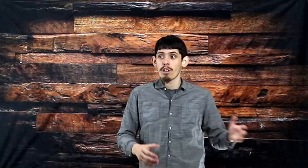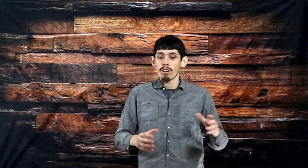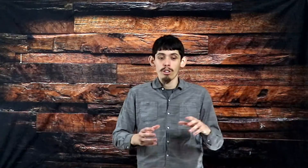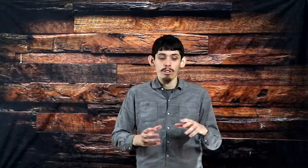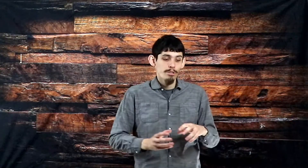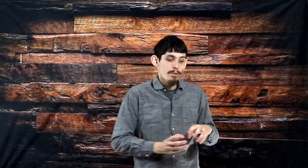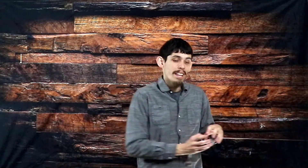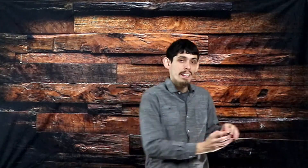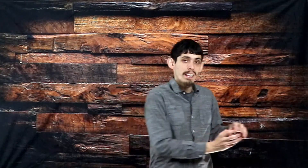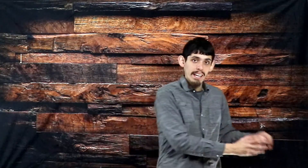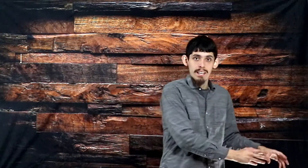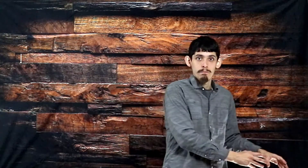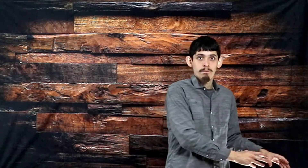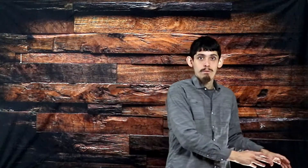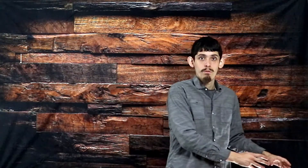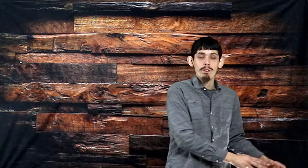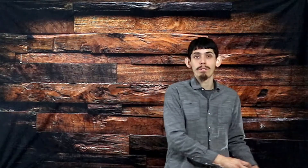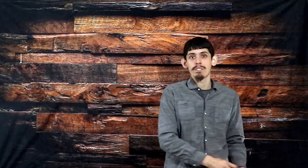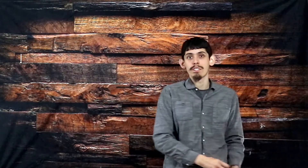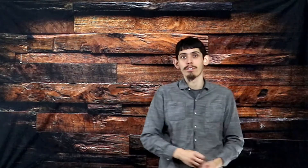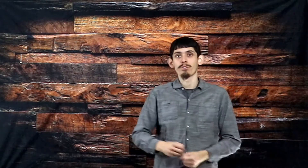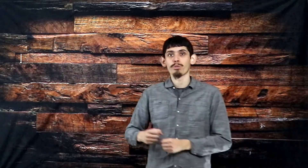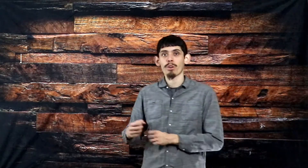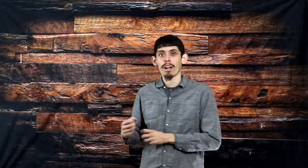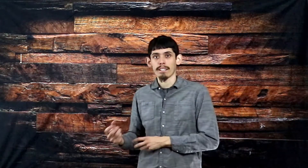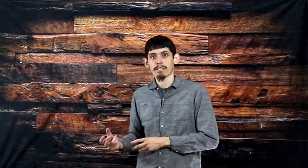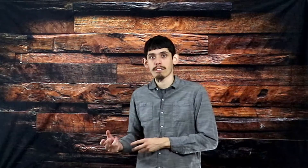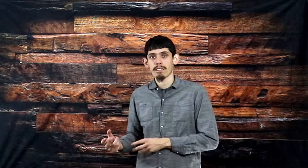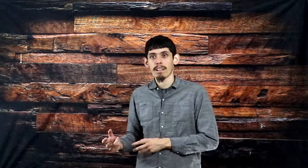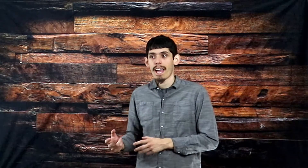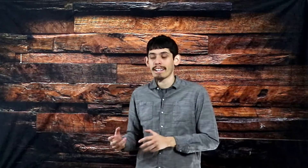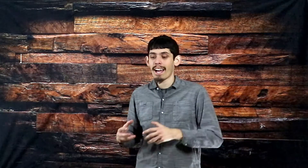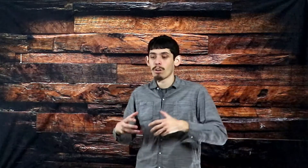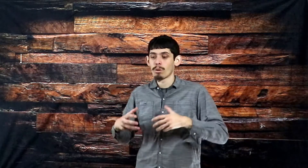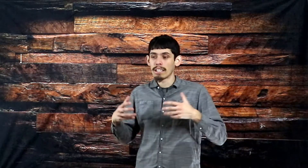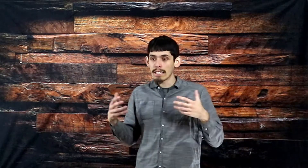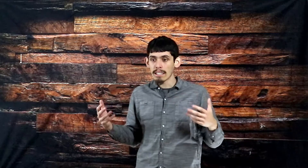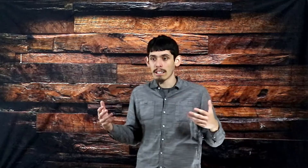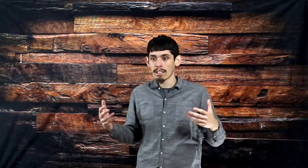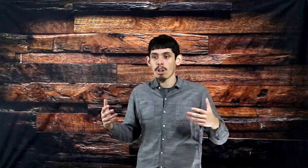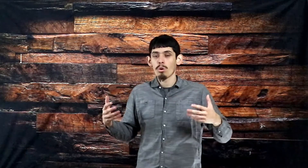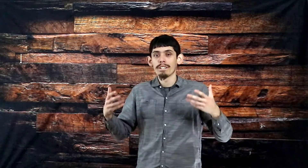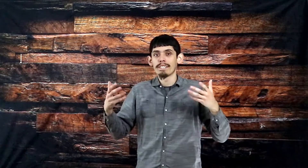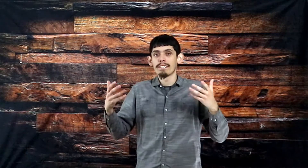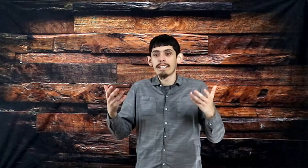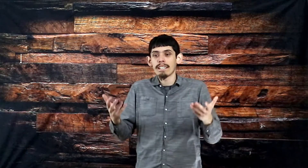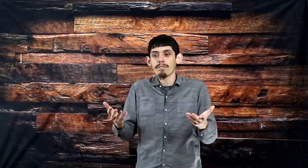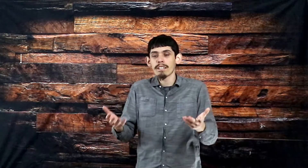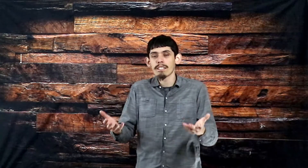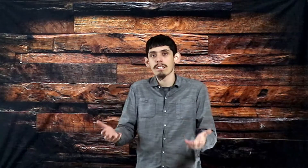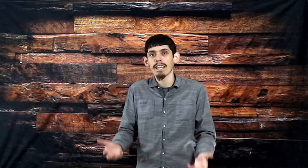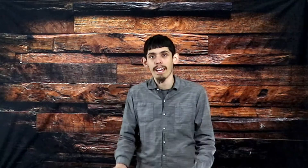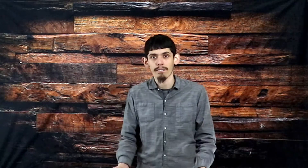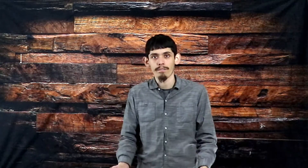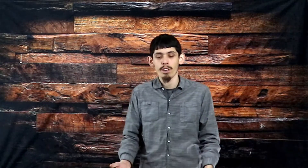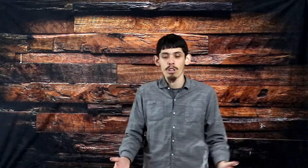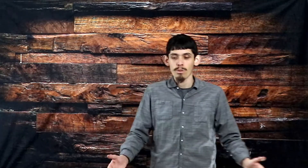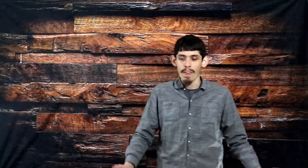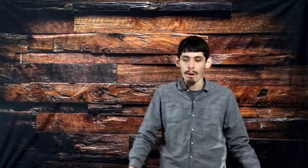So that Lamb represented Christ, and how He would give His life so that we